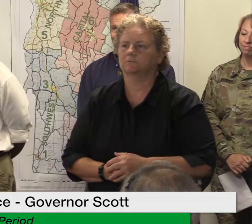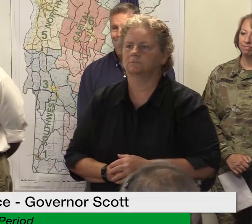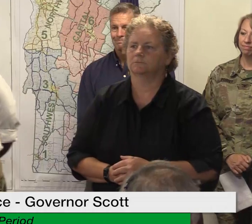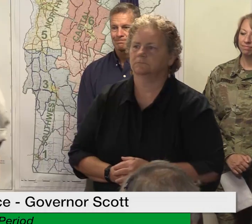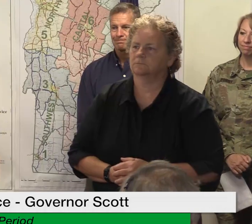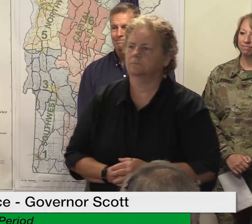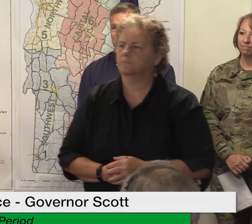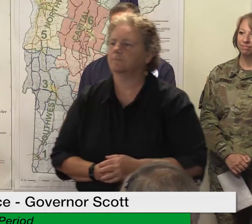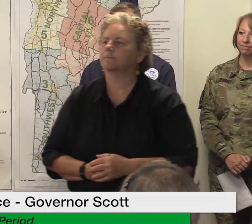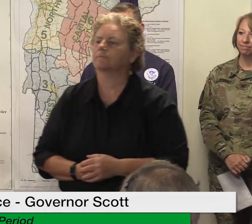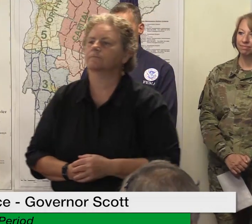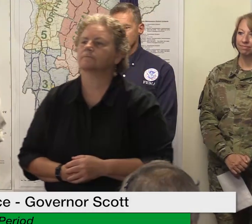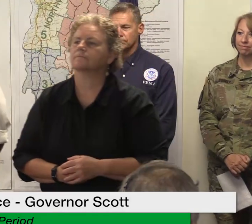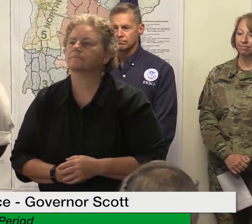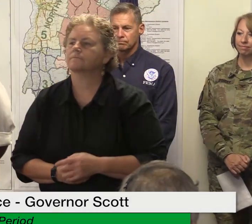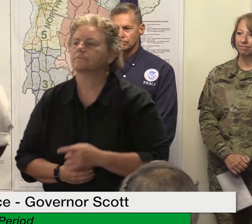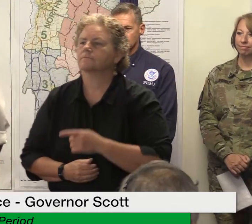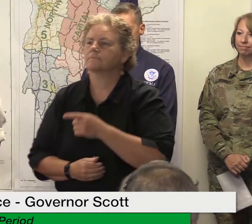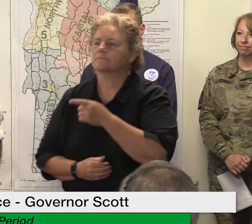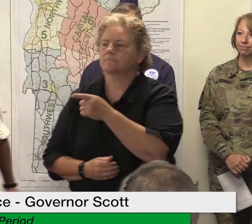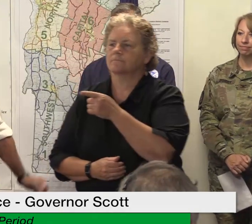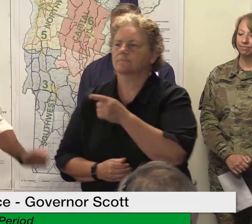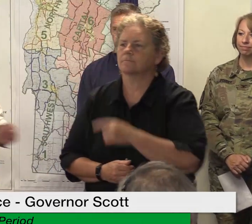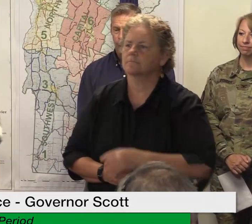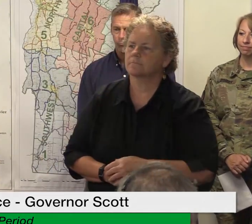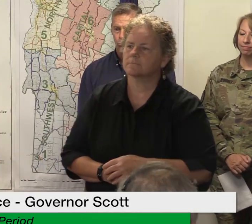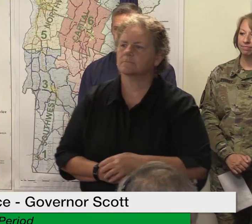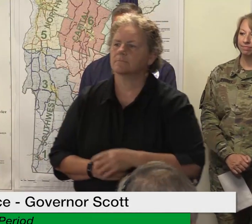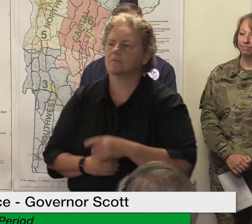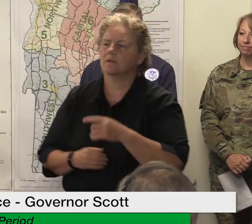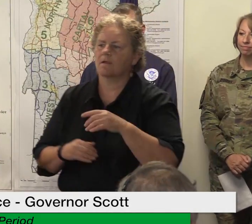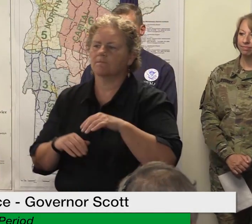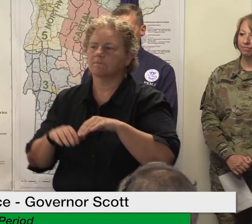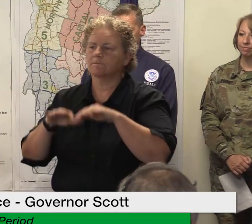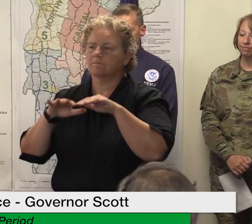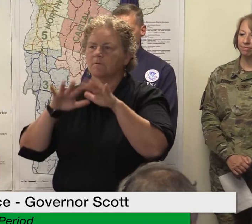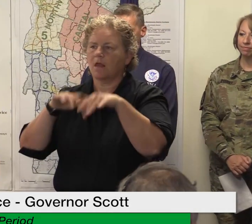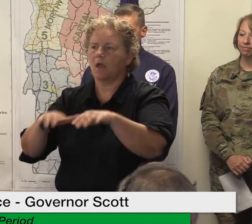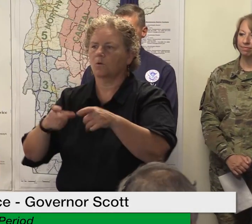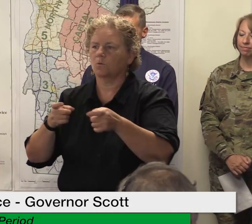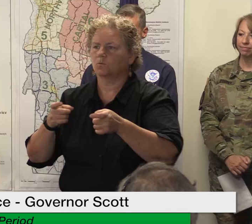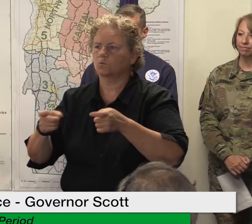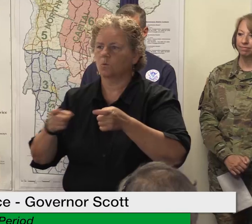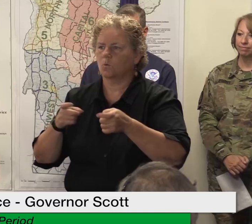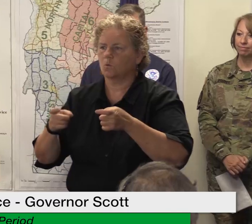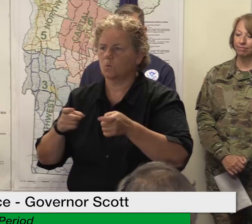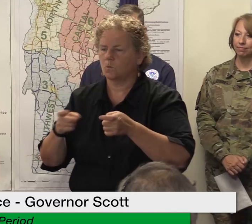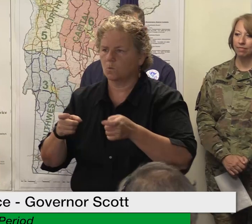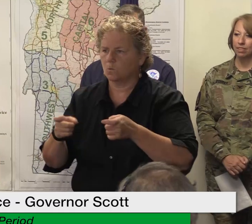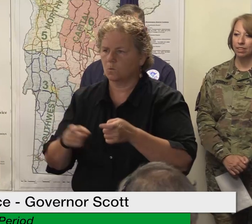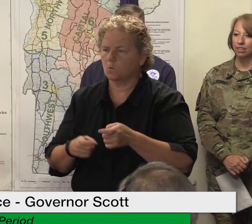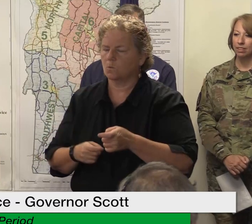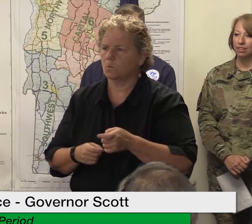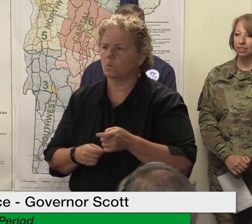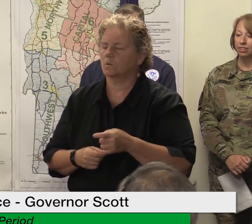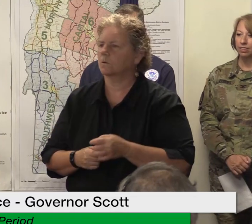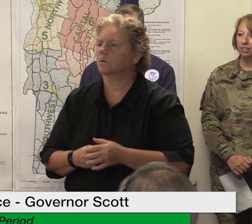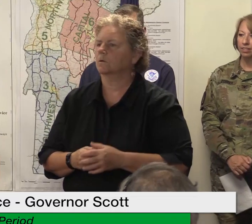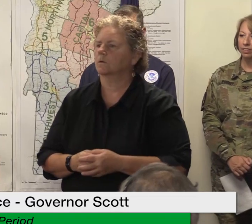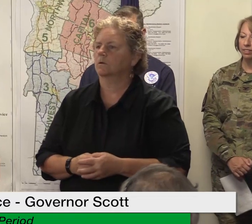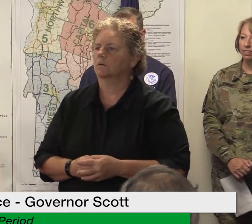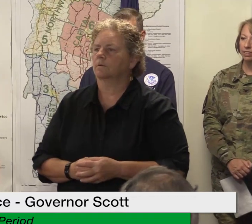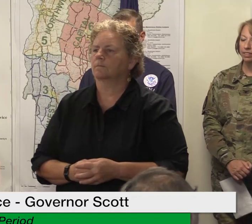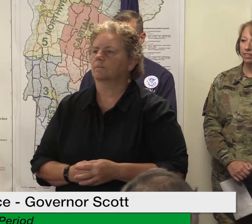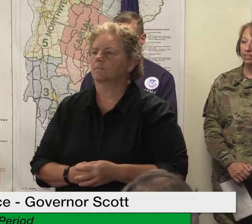governor flood control uh i spoke yesterday with with uh doing more and